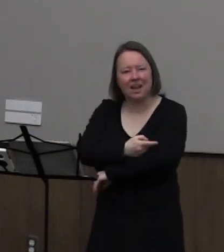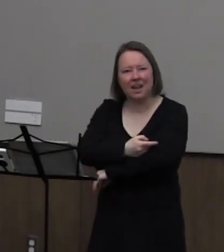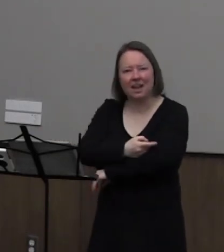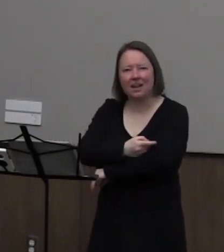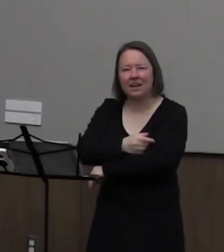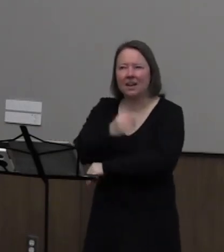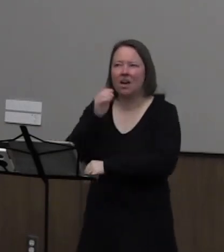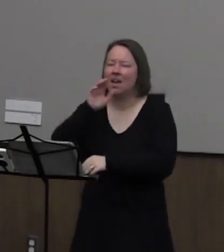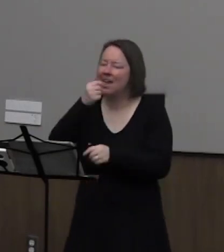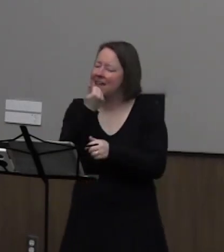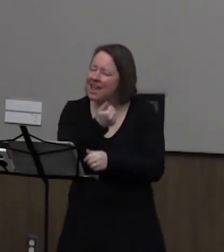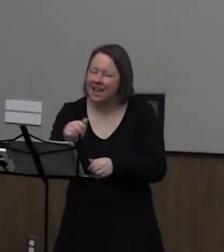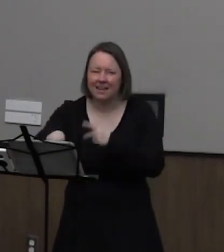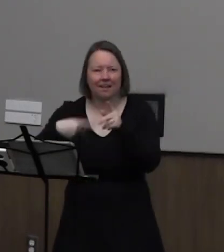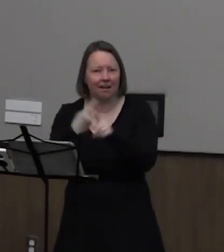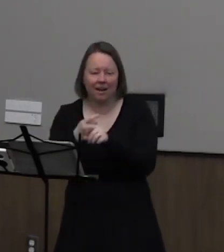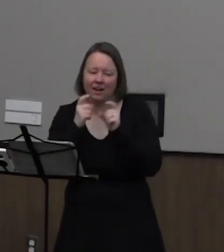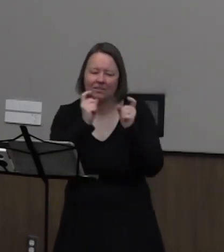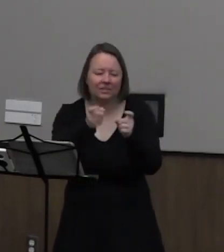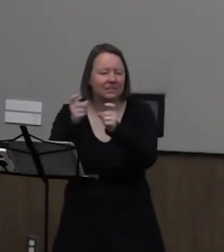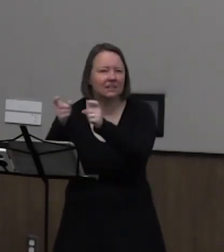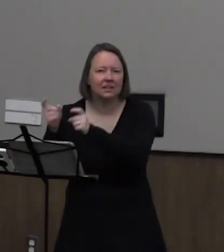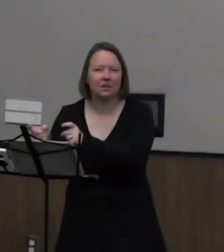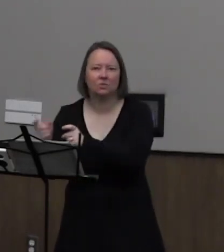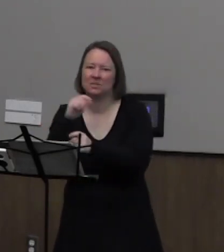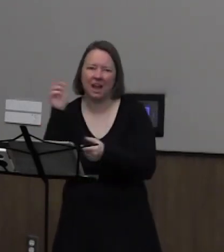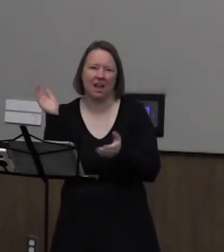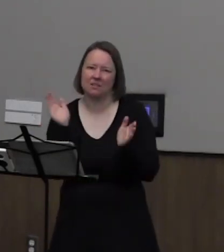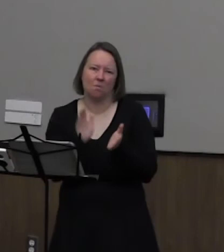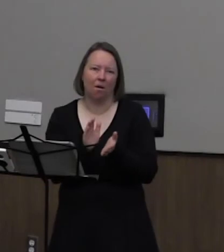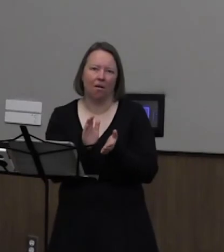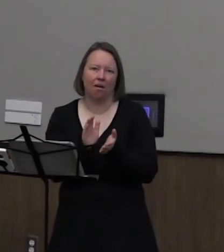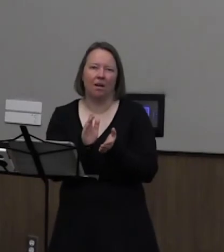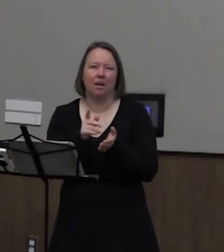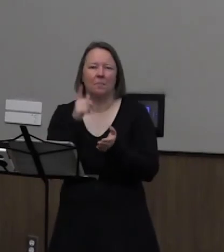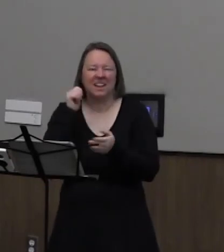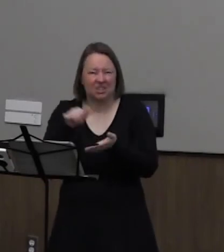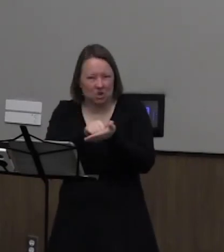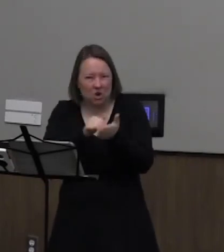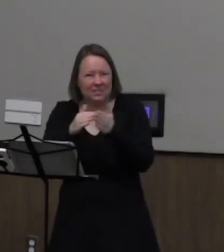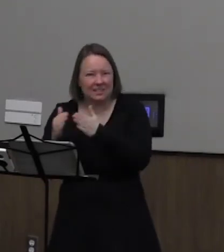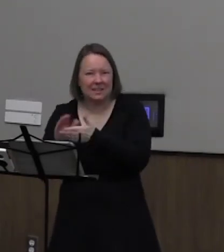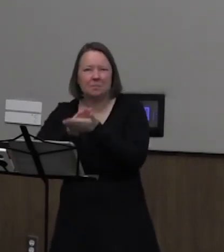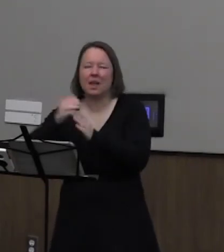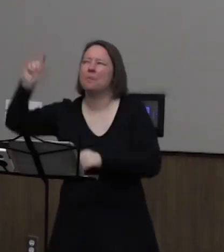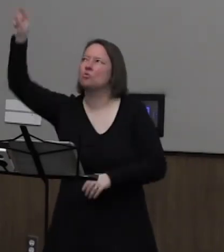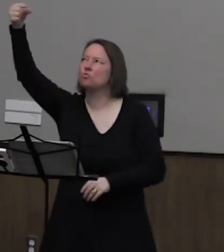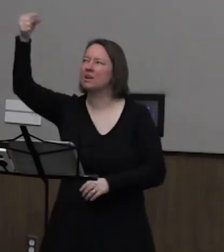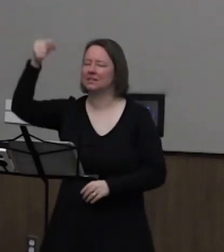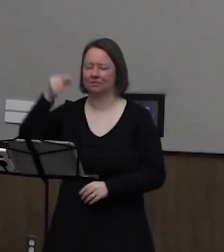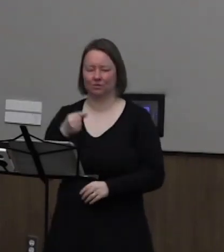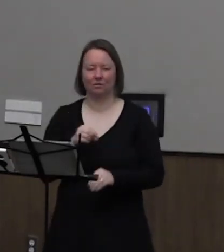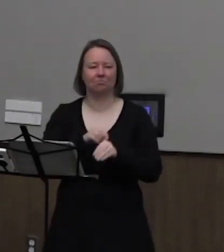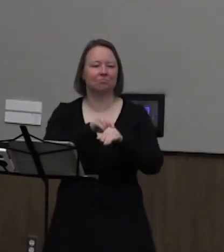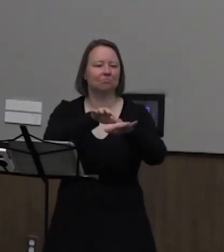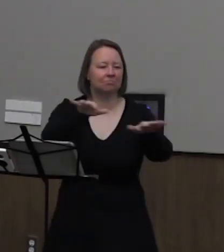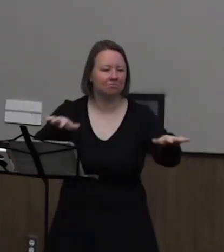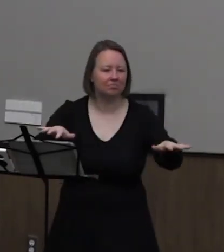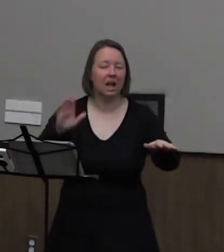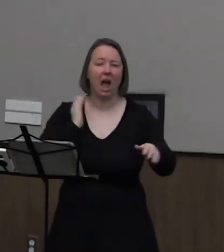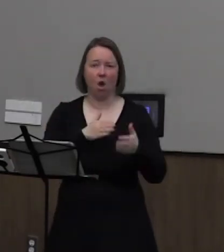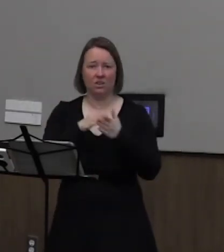seemed insignificant. A state of grace had come over New York City. Our city came to a complete halt